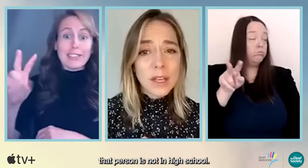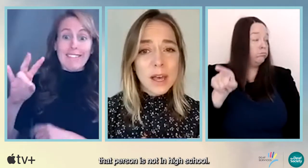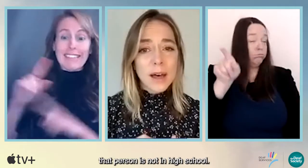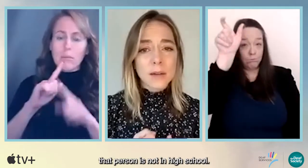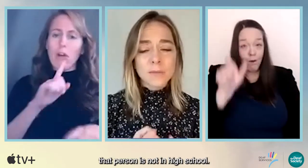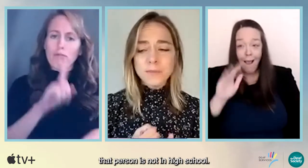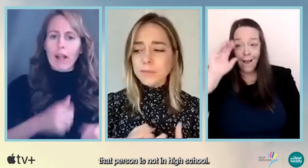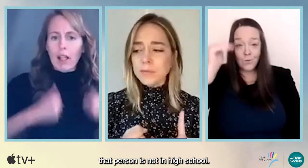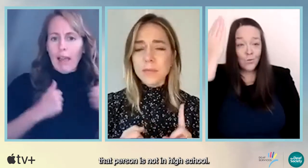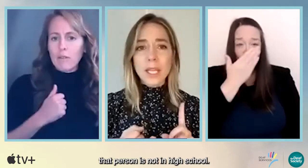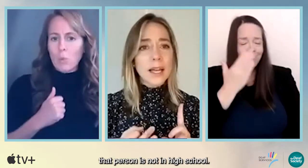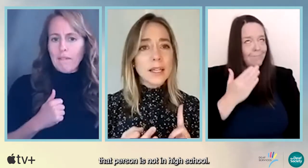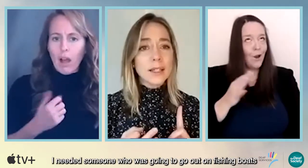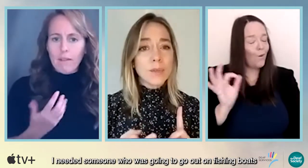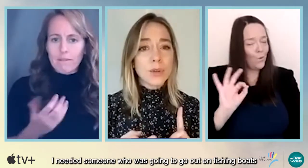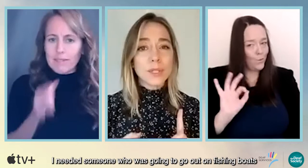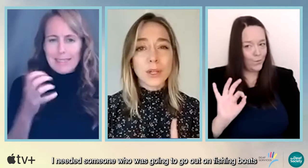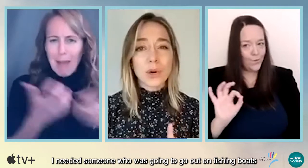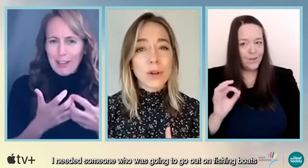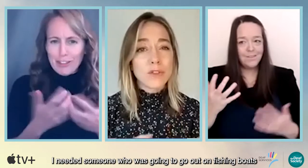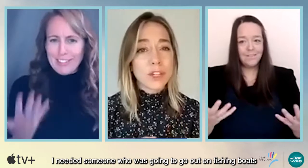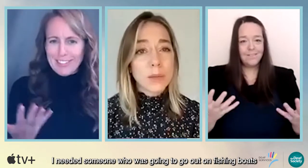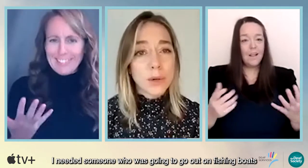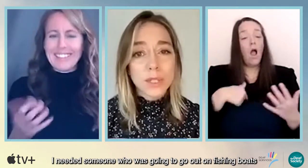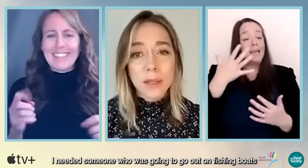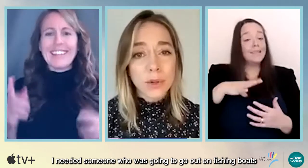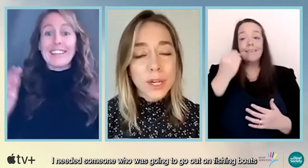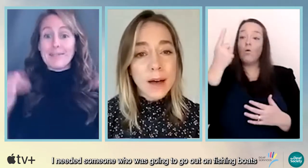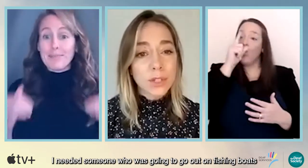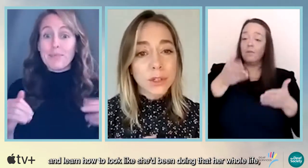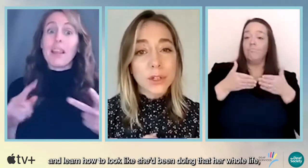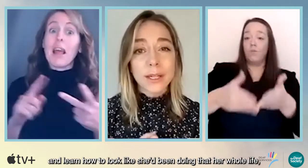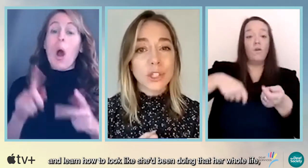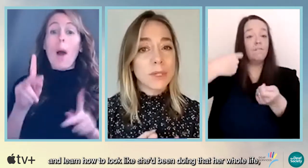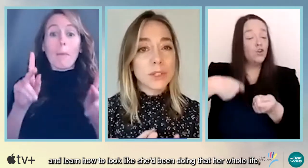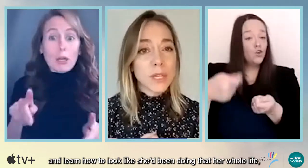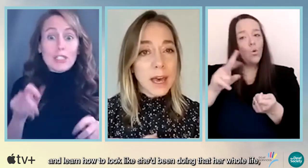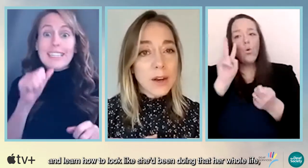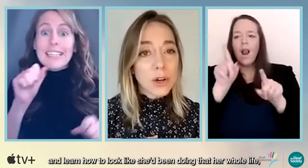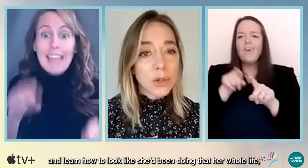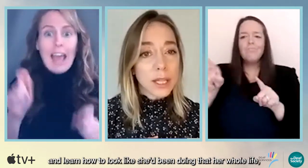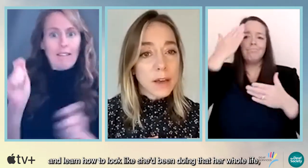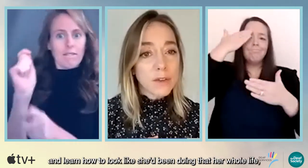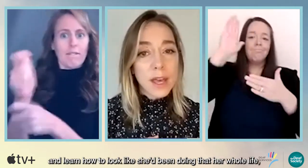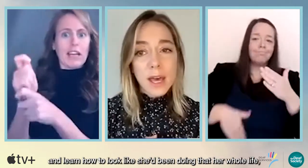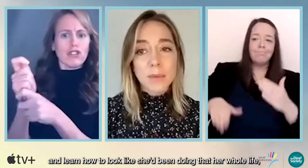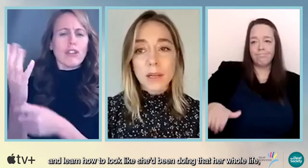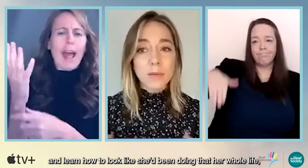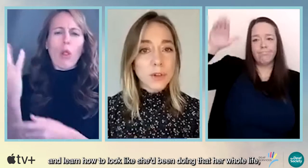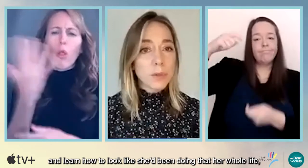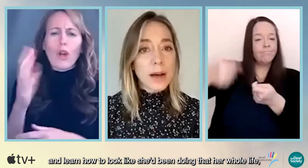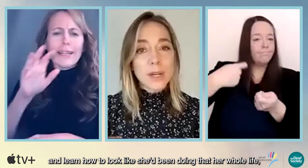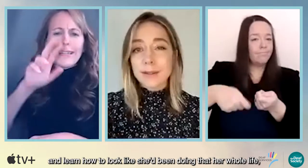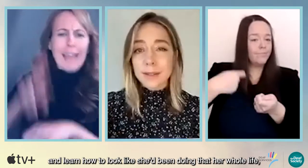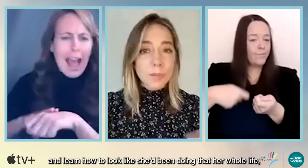school. I needed someone who was going to go out on fishing boats and learn how to look like she'd been doing that her whole life, and be